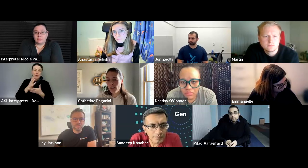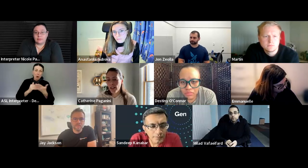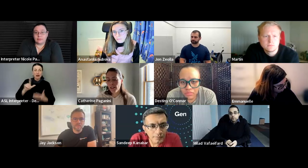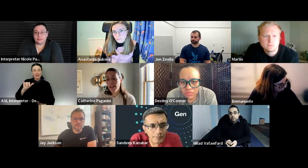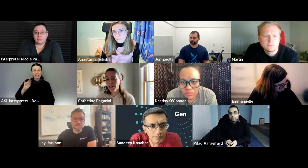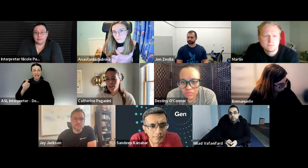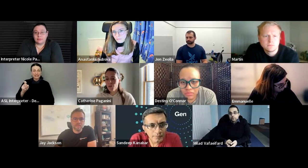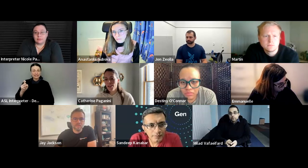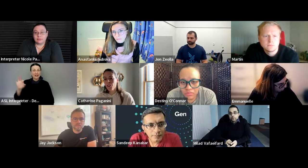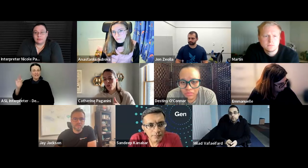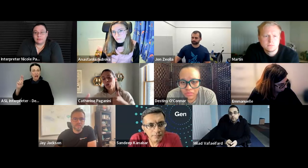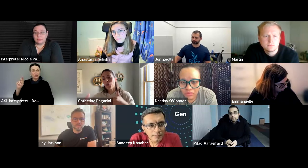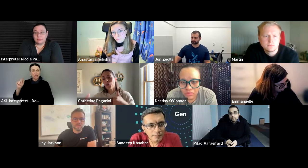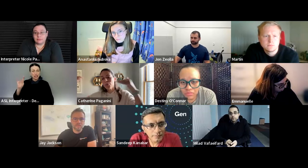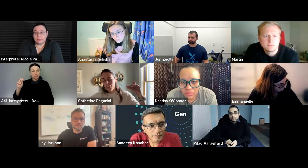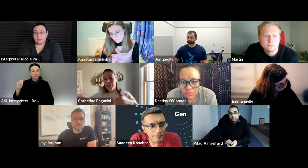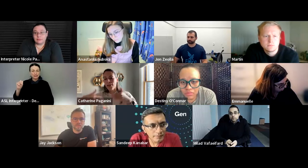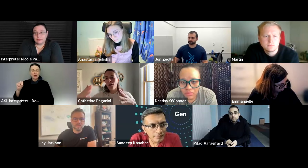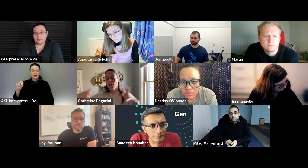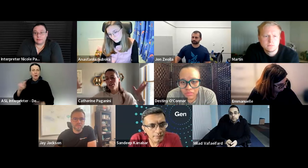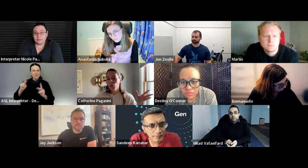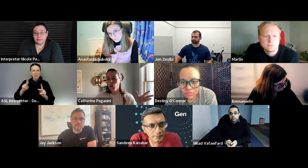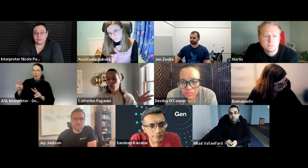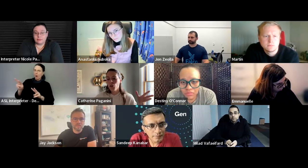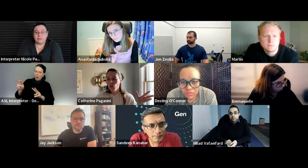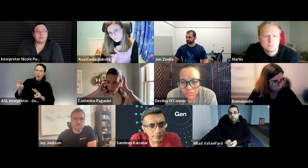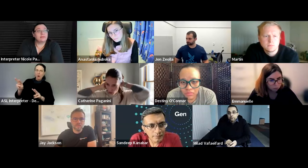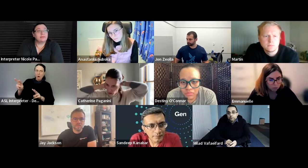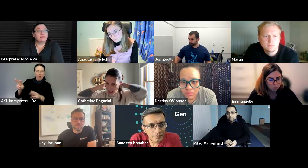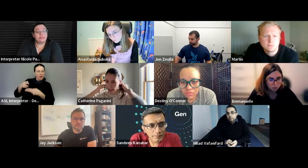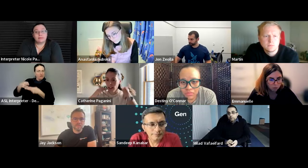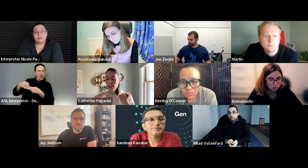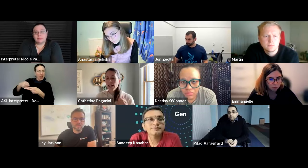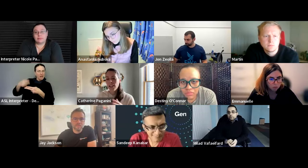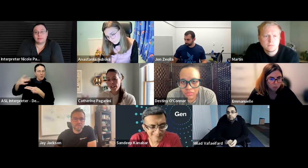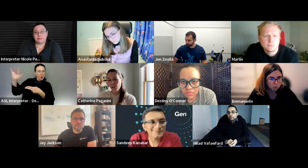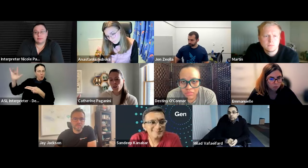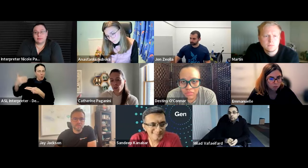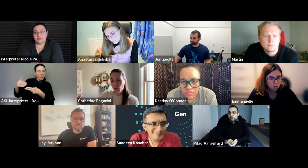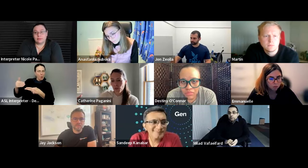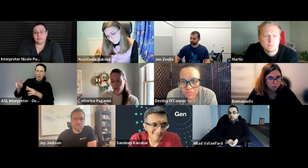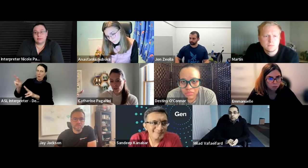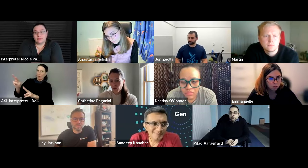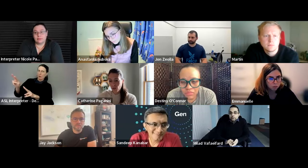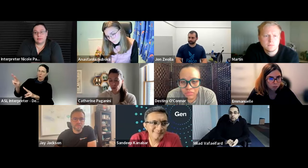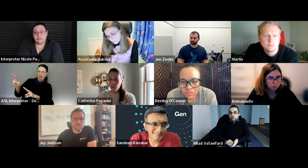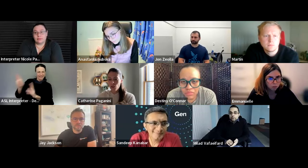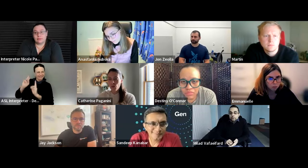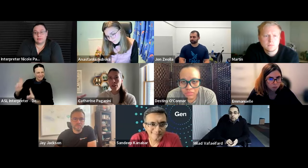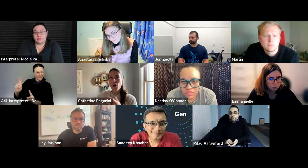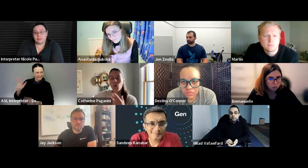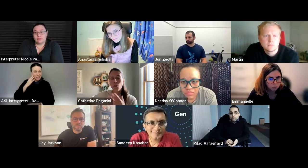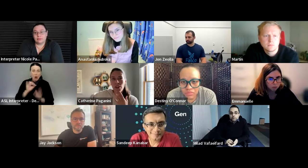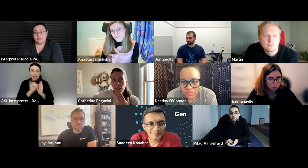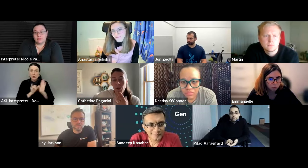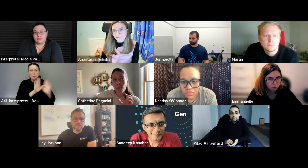foundation is that that gives a lot more credibility like i know it's a huge name you know so it's like i think like the youtube is great